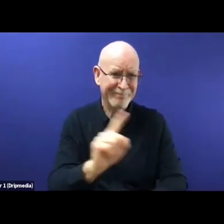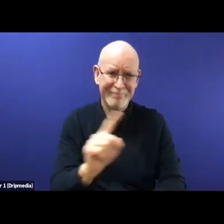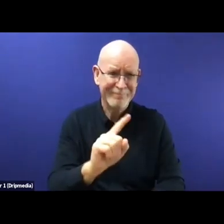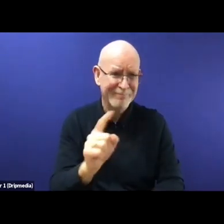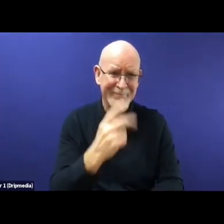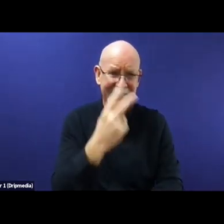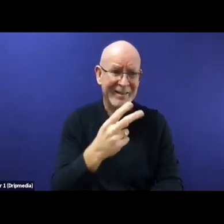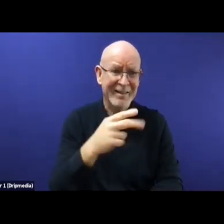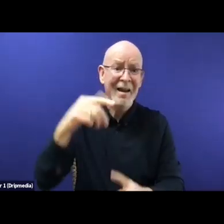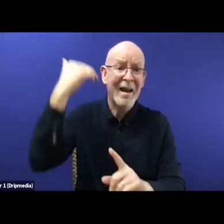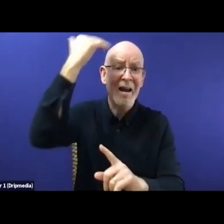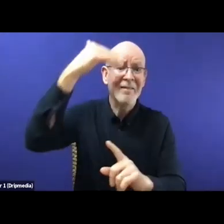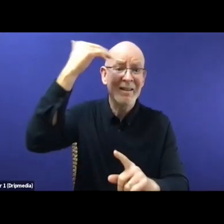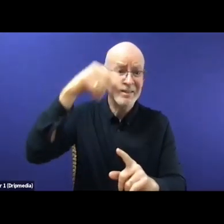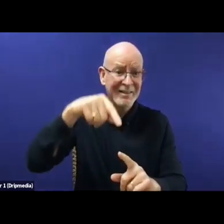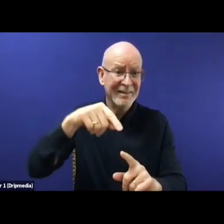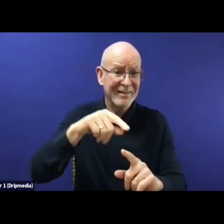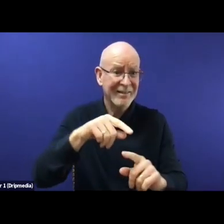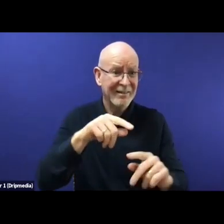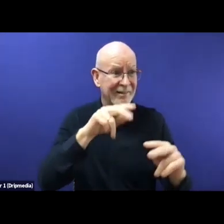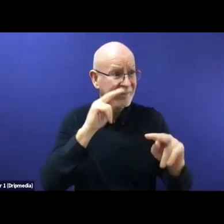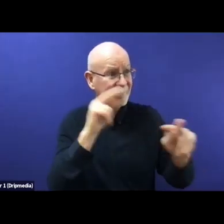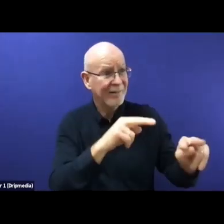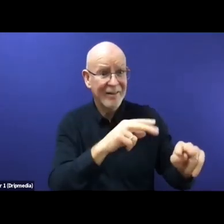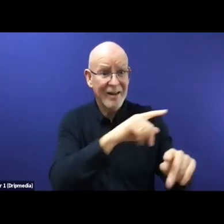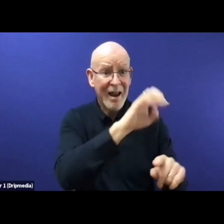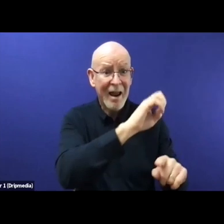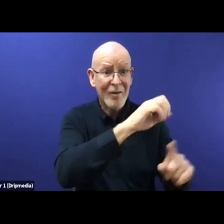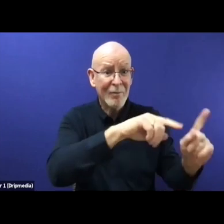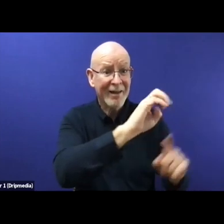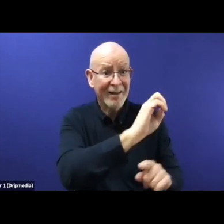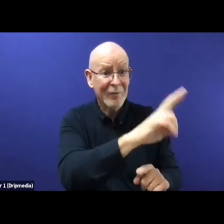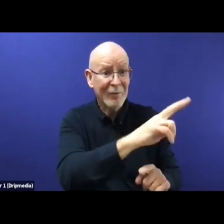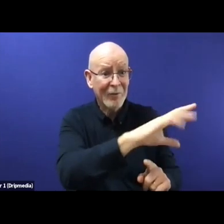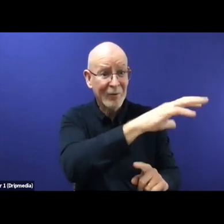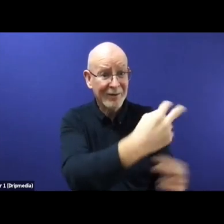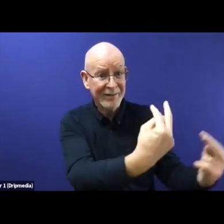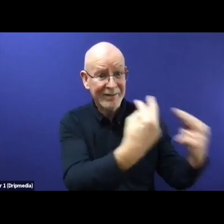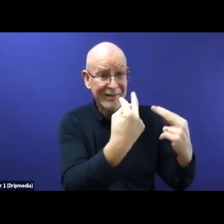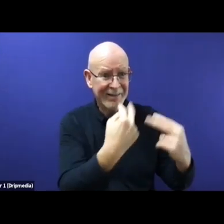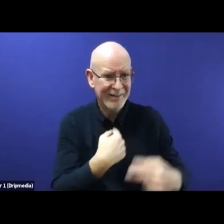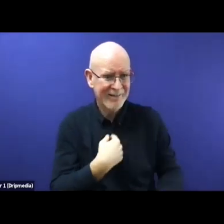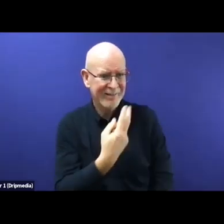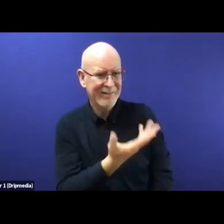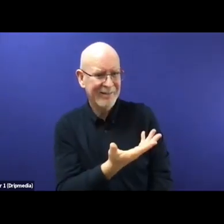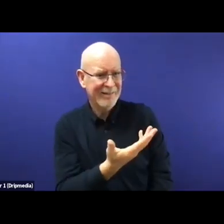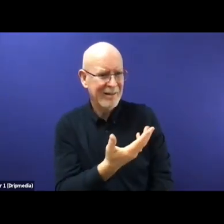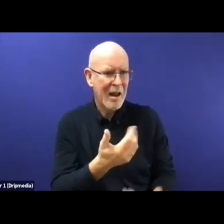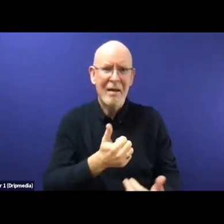asylum seekers, and they said, Okay, they are coming by illegal pathways, and they are entering Europe